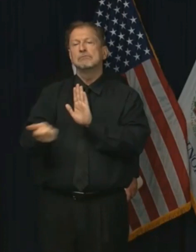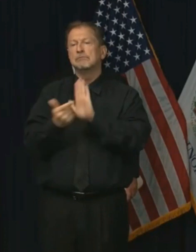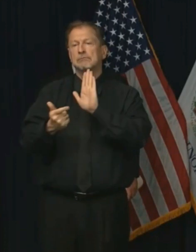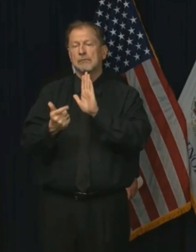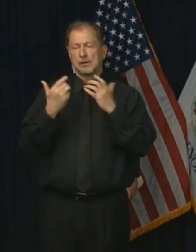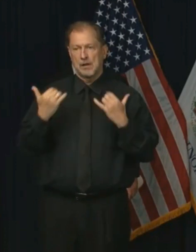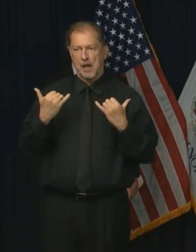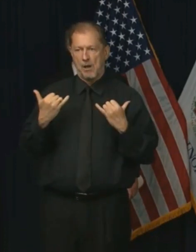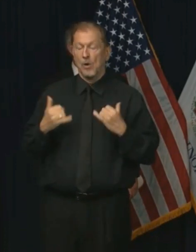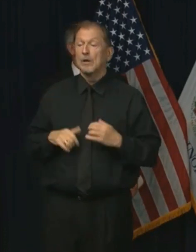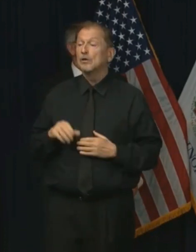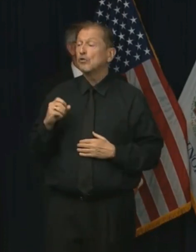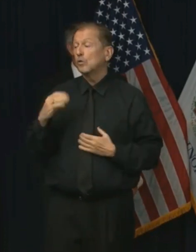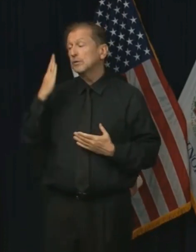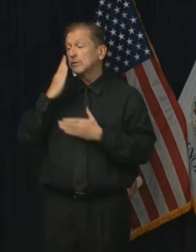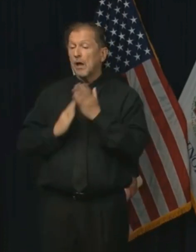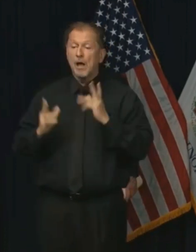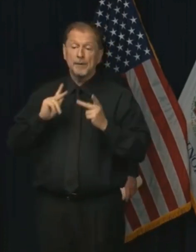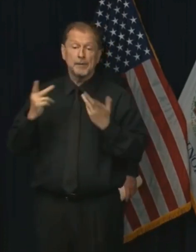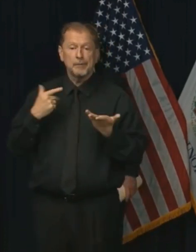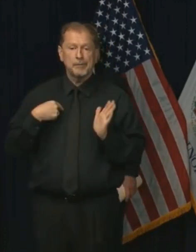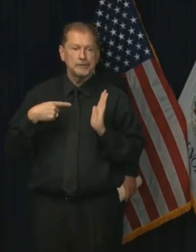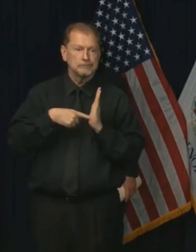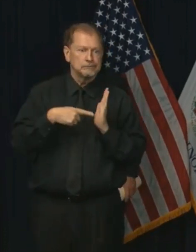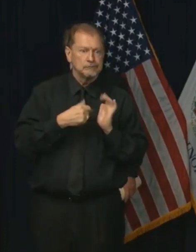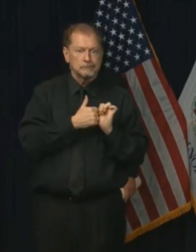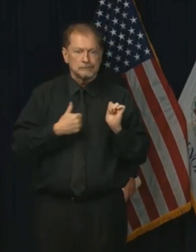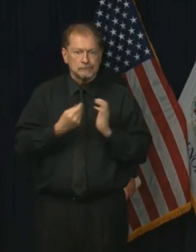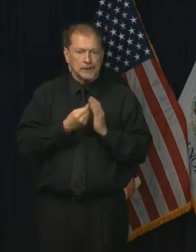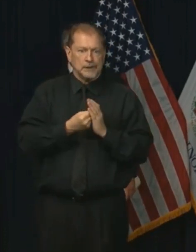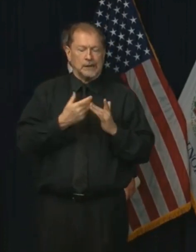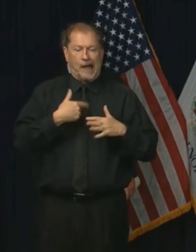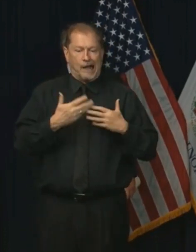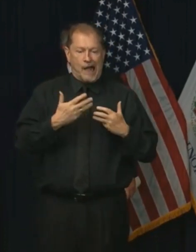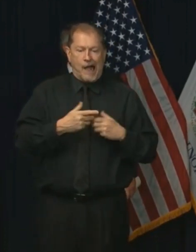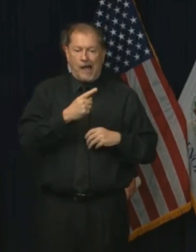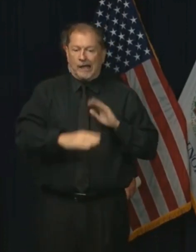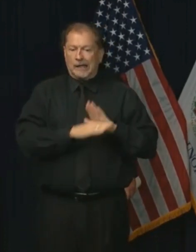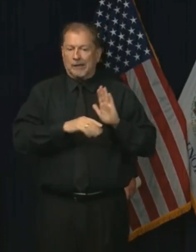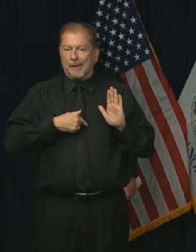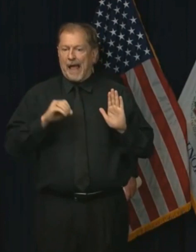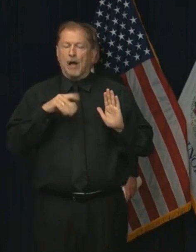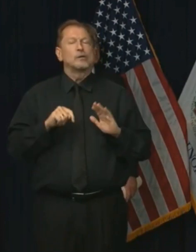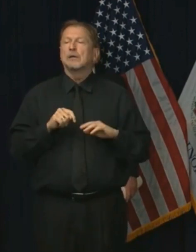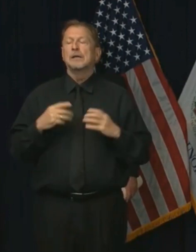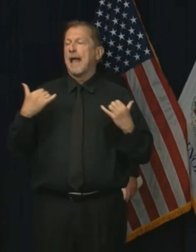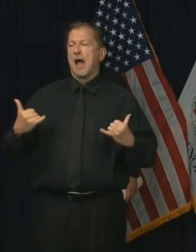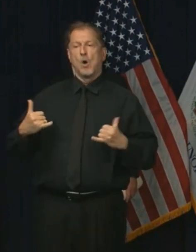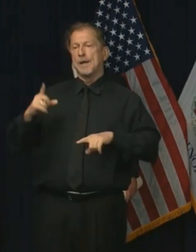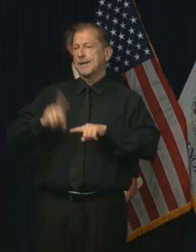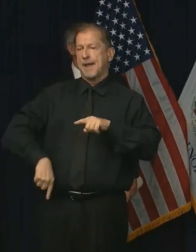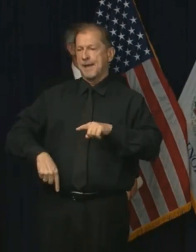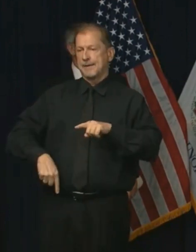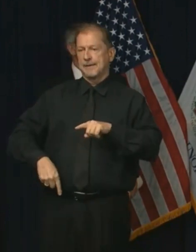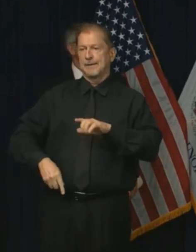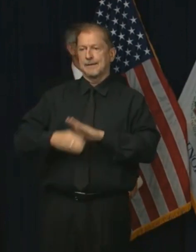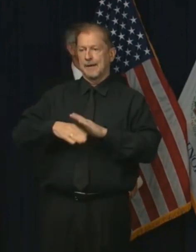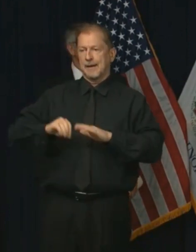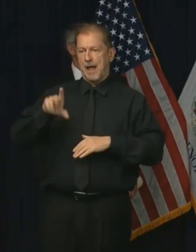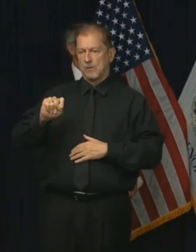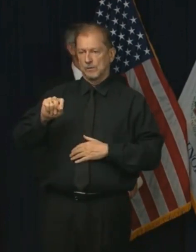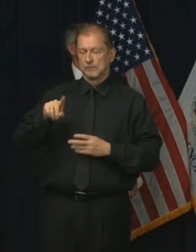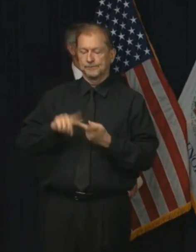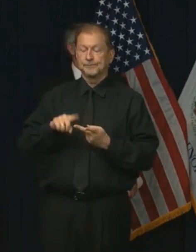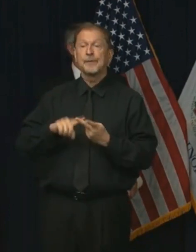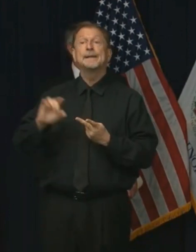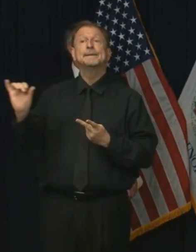not having their utilities turned off. So we have a moratorium on shutoffs of any utility that you may